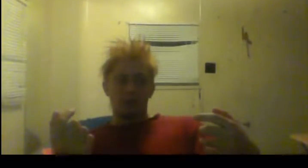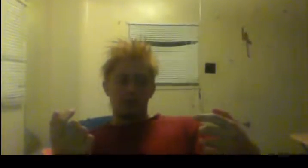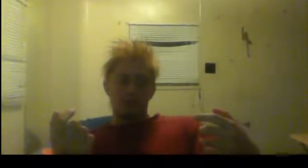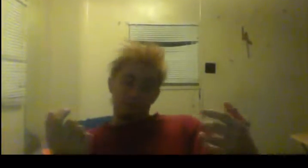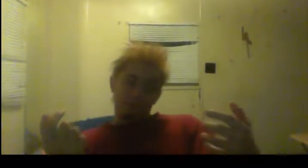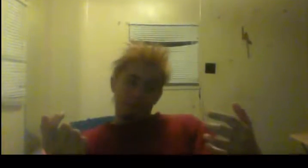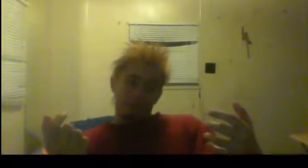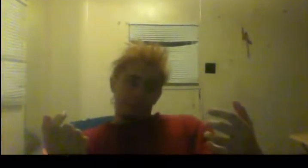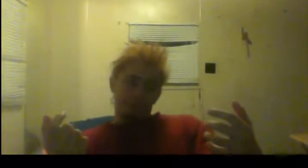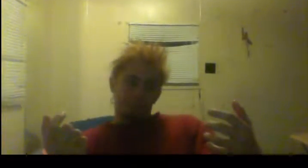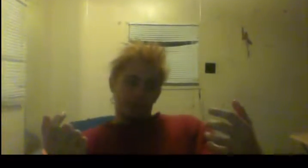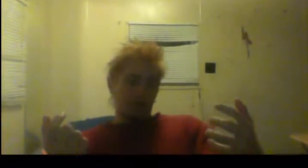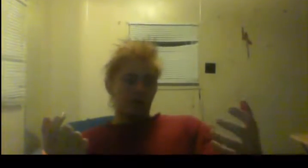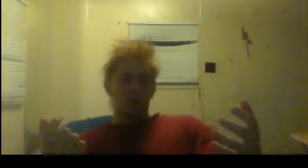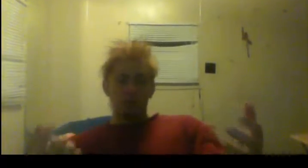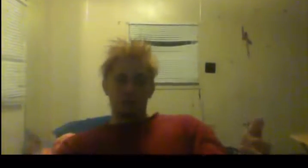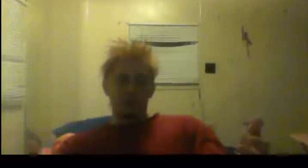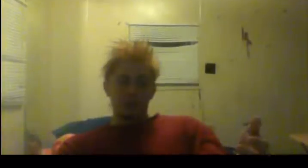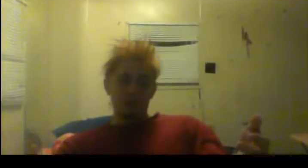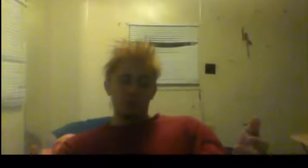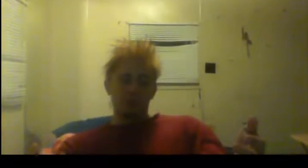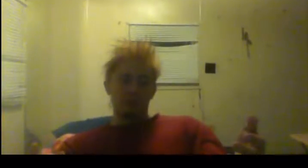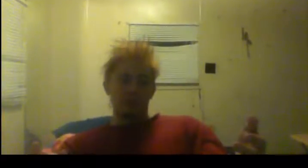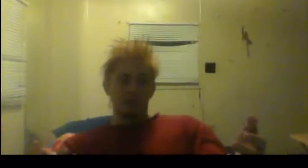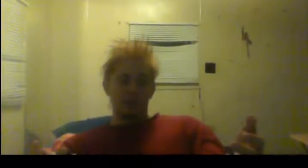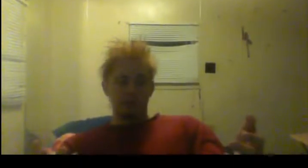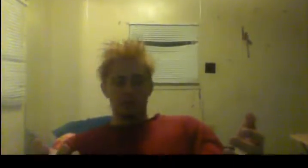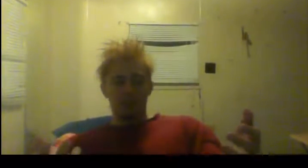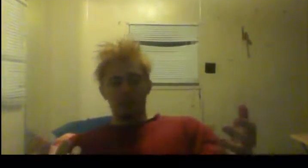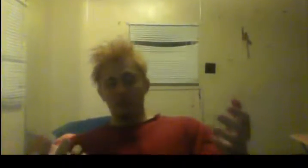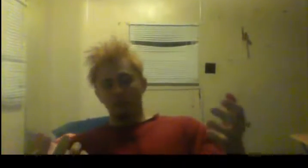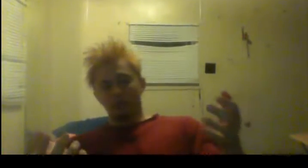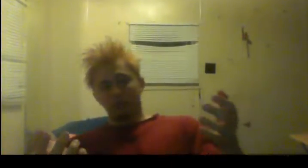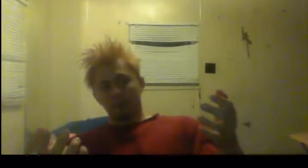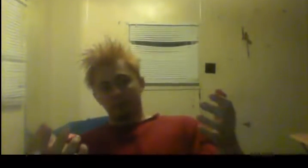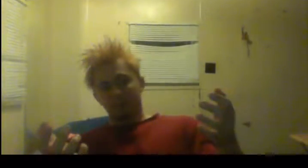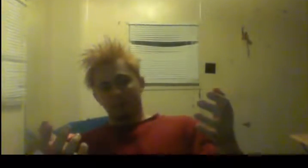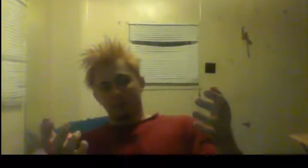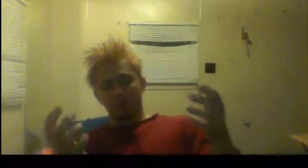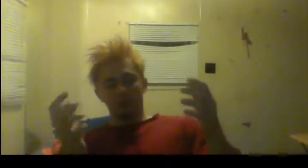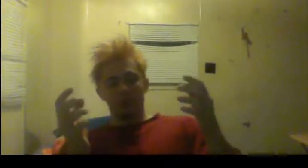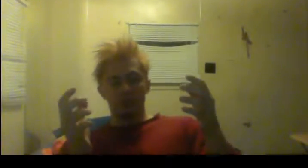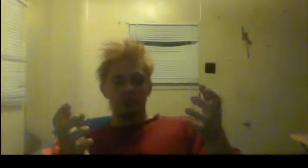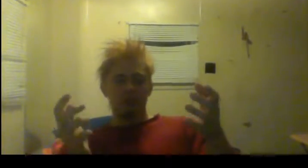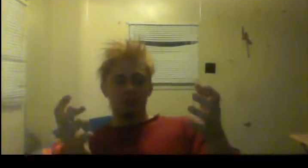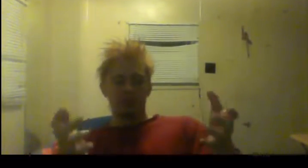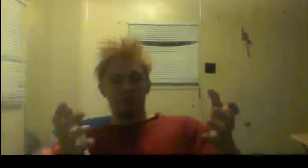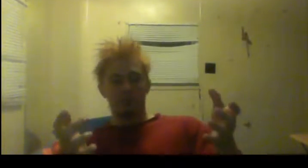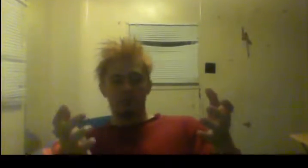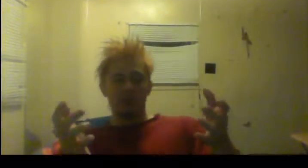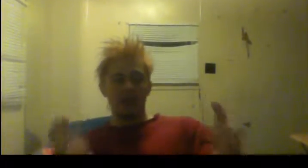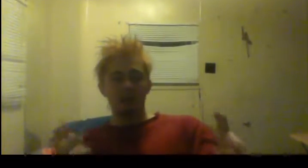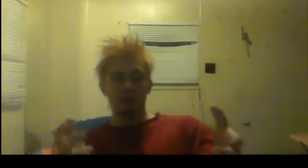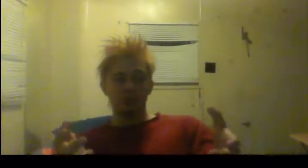it might not work for you, but I'm just giving you, I'm just giving you an example of what I do.